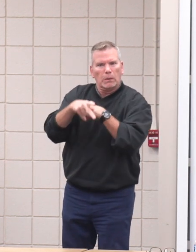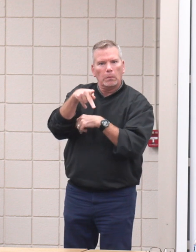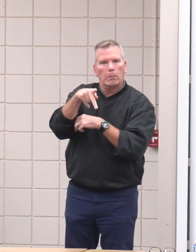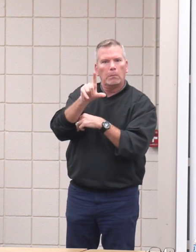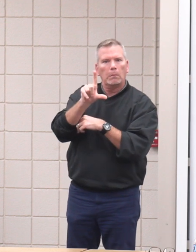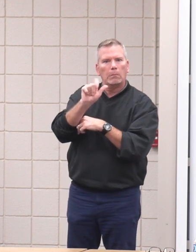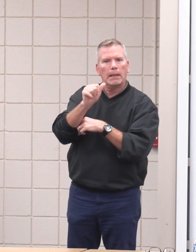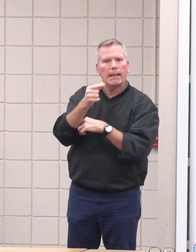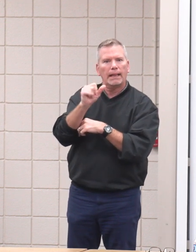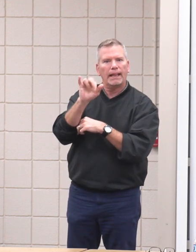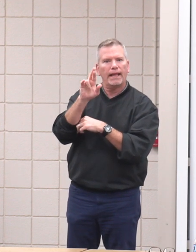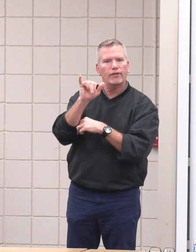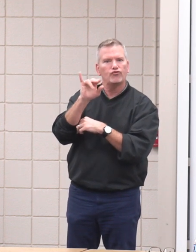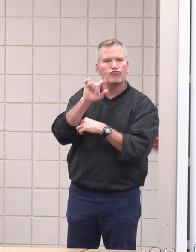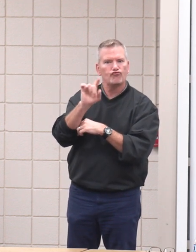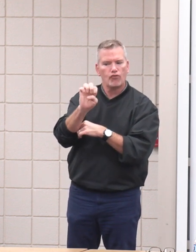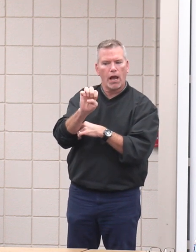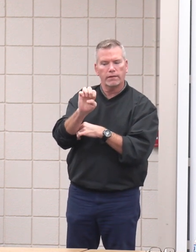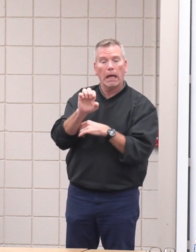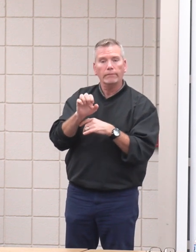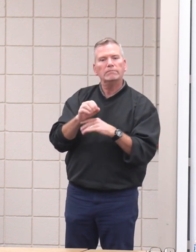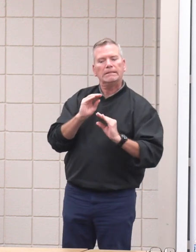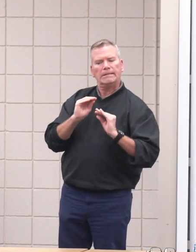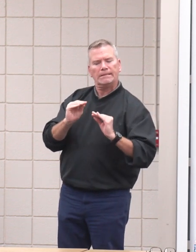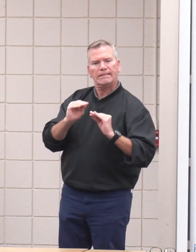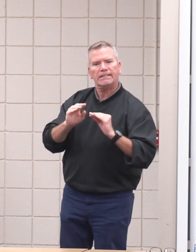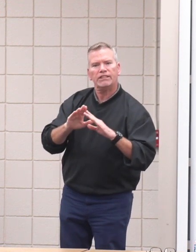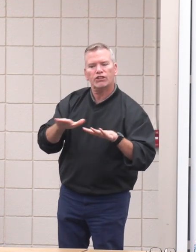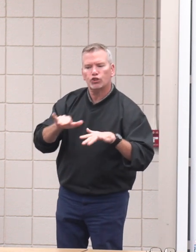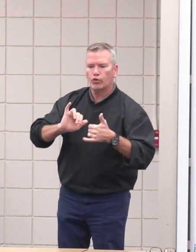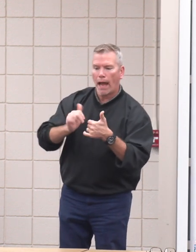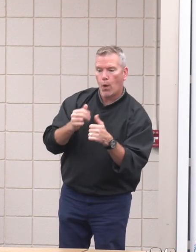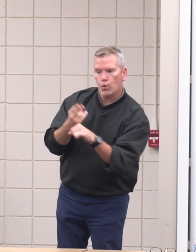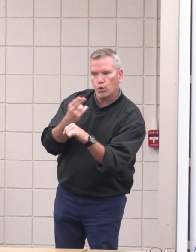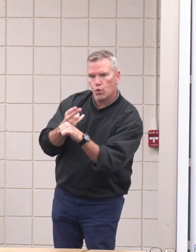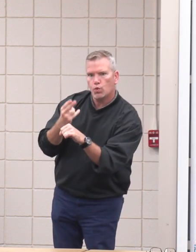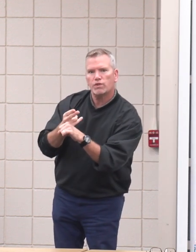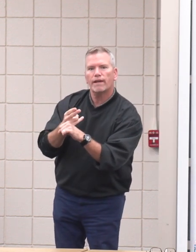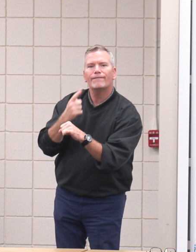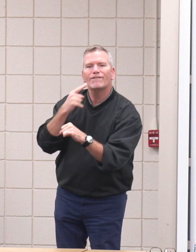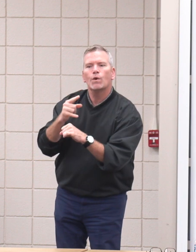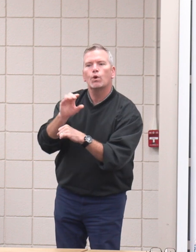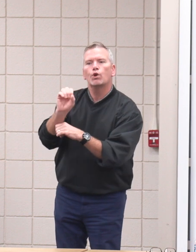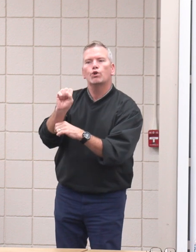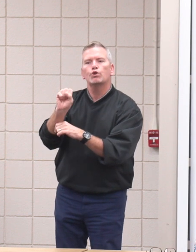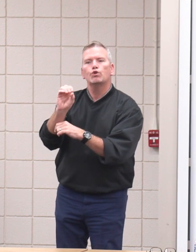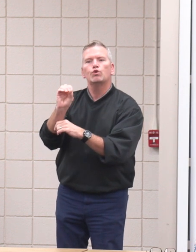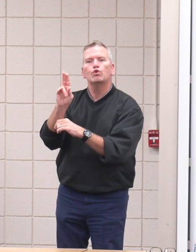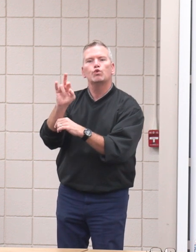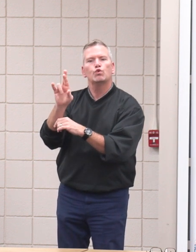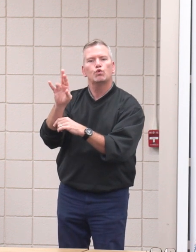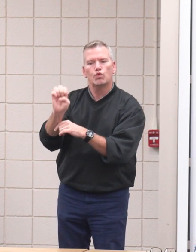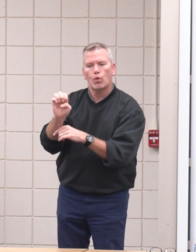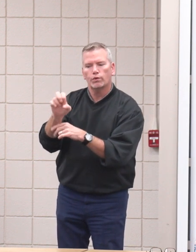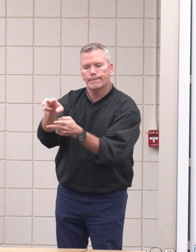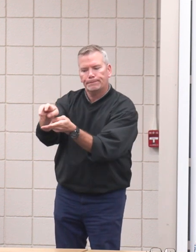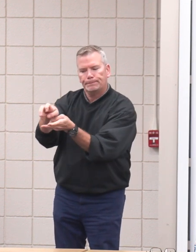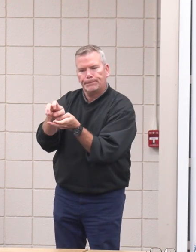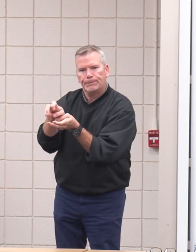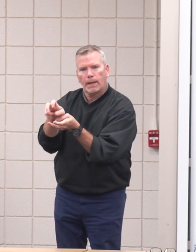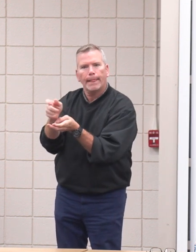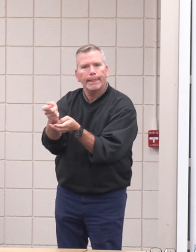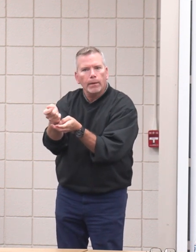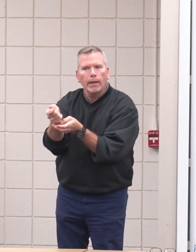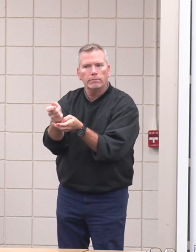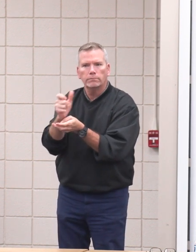information, using it more as a source as opposed to just using the entire document, you know, that part of it. And then beyond that,